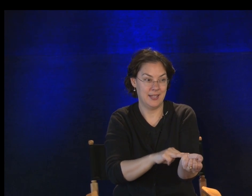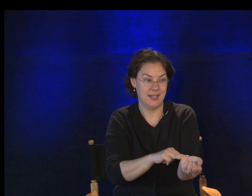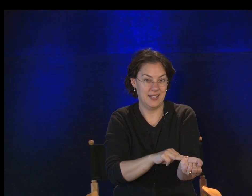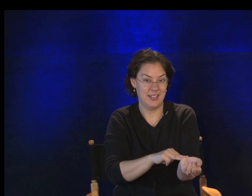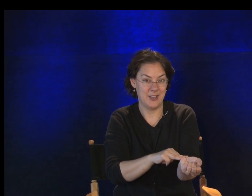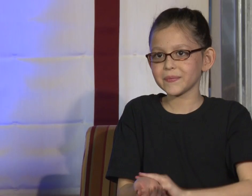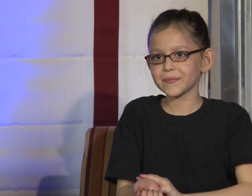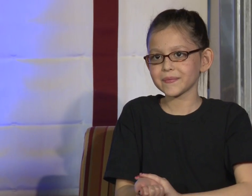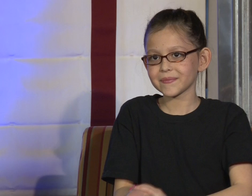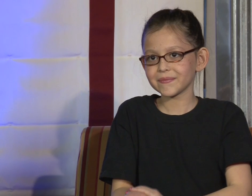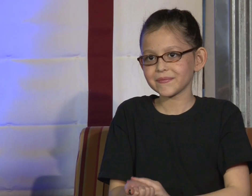Medical.